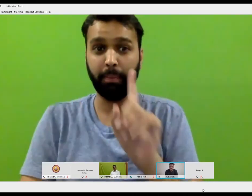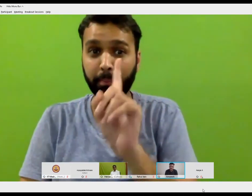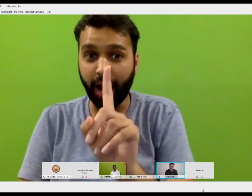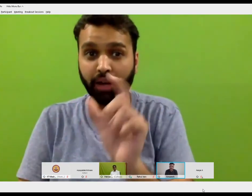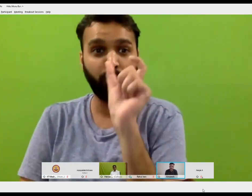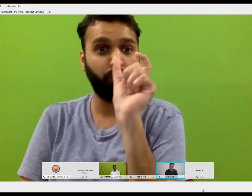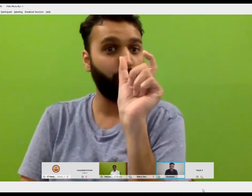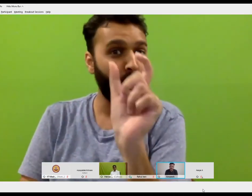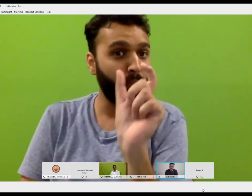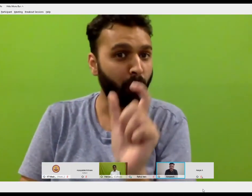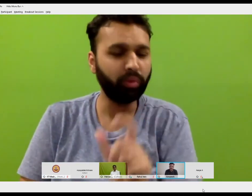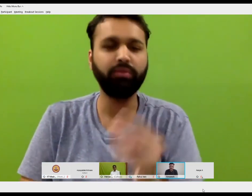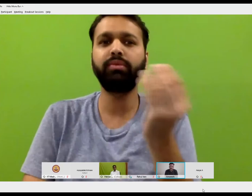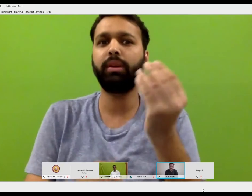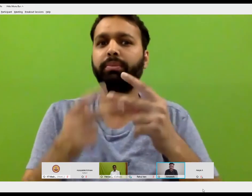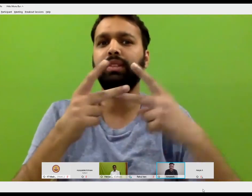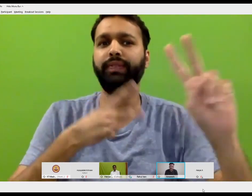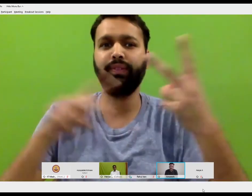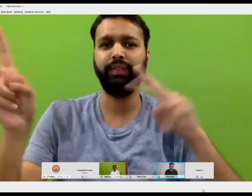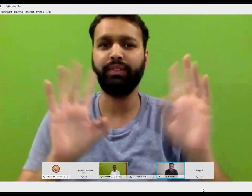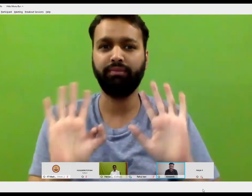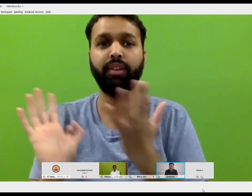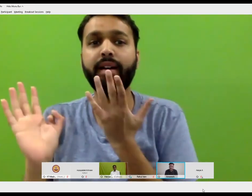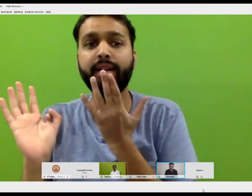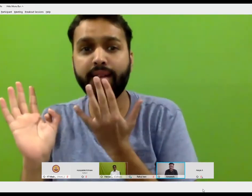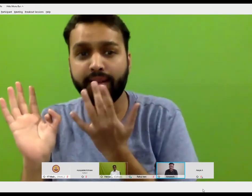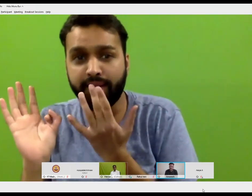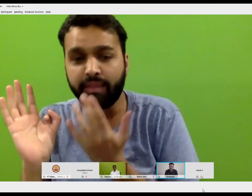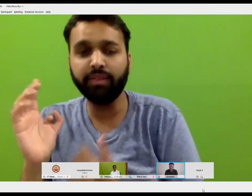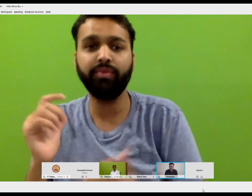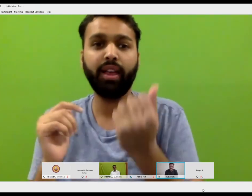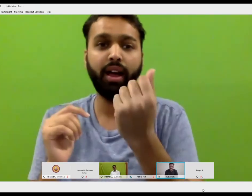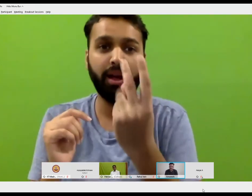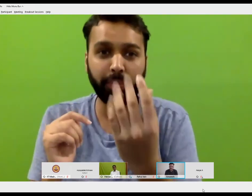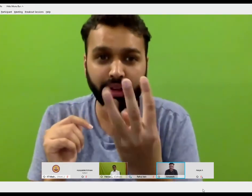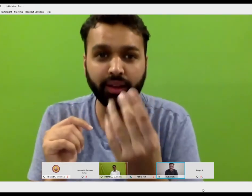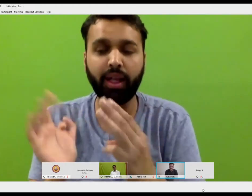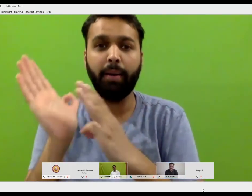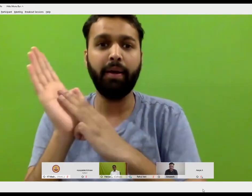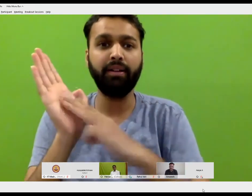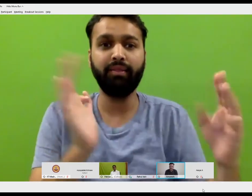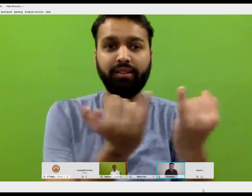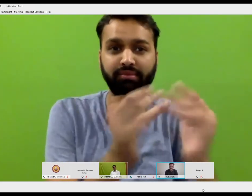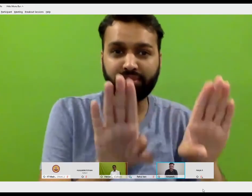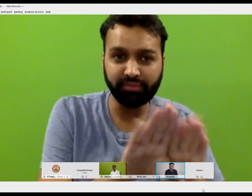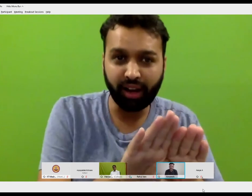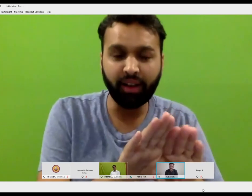throughout. But the vocabulary might be different. For example, colors, the sign for